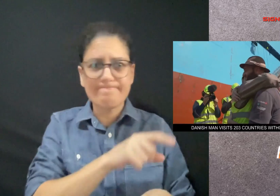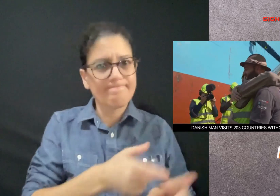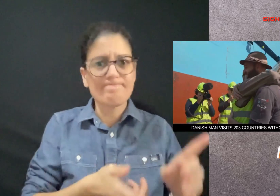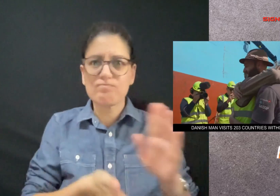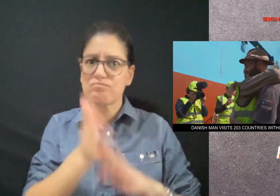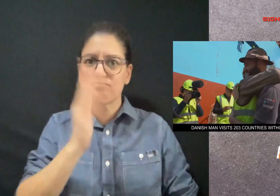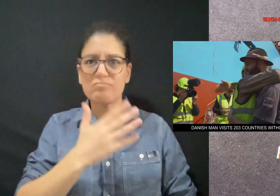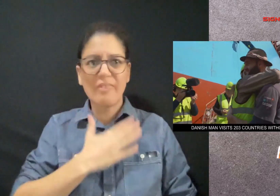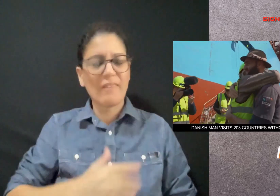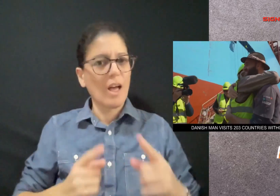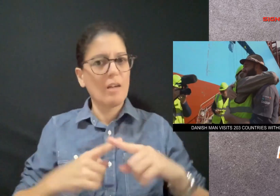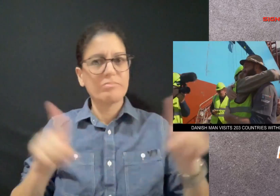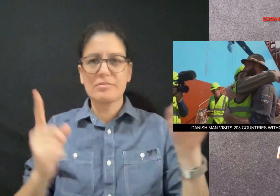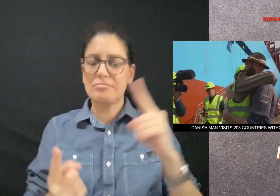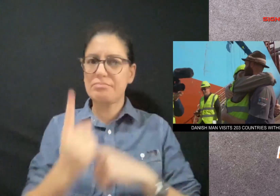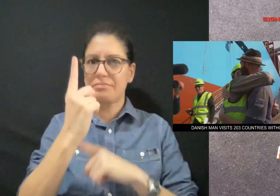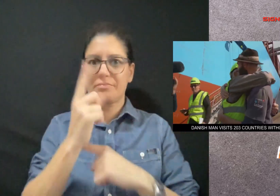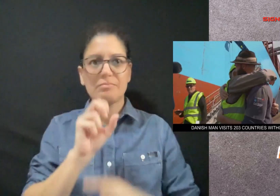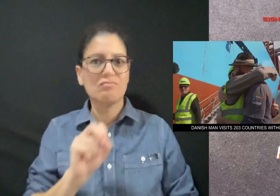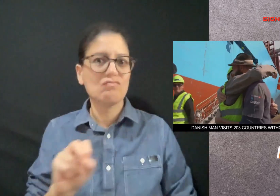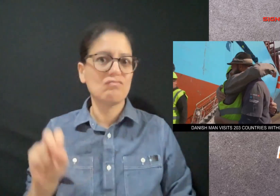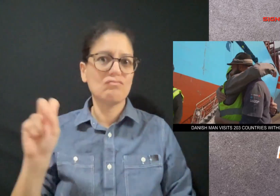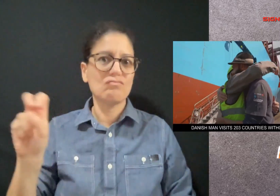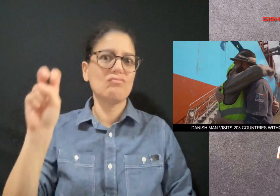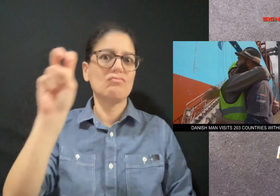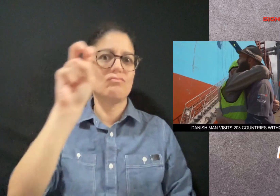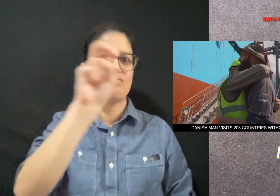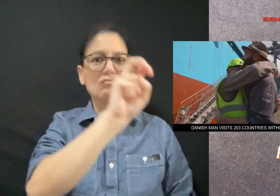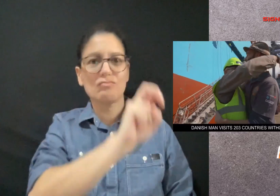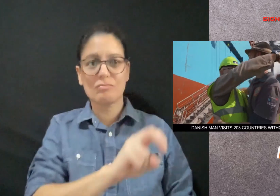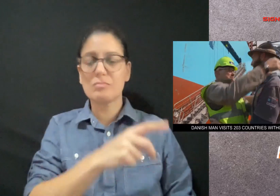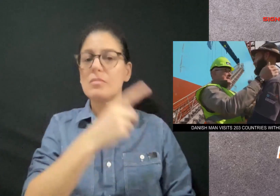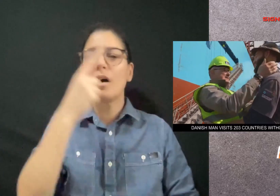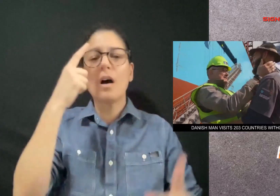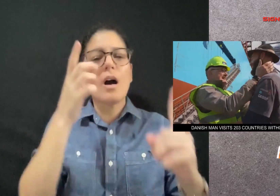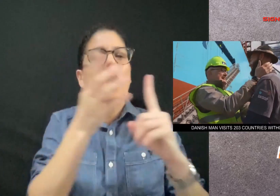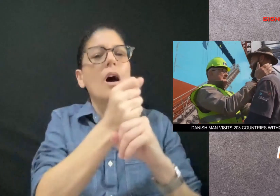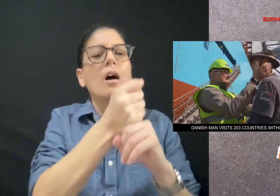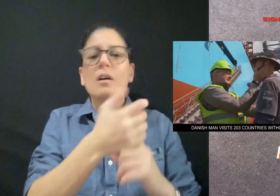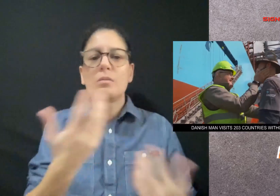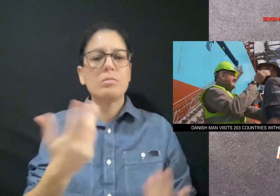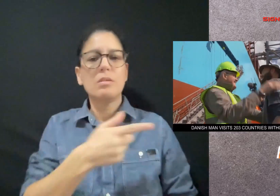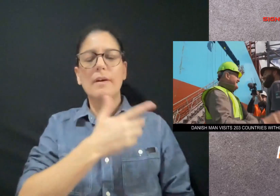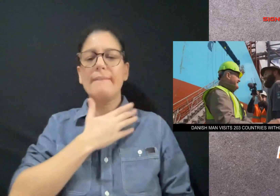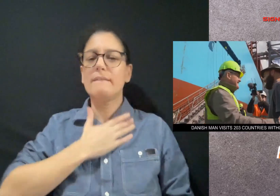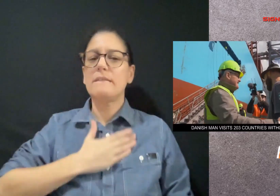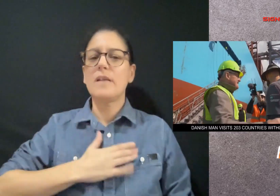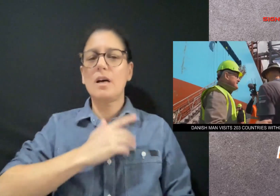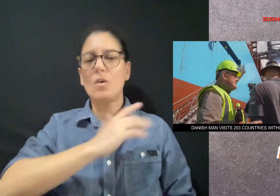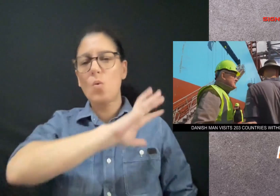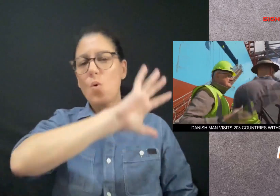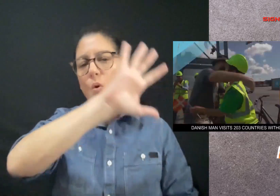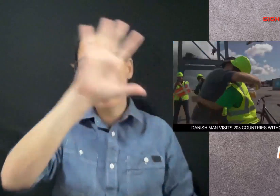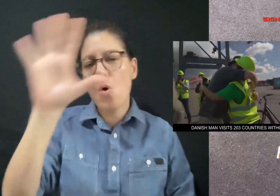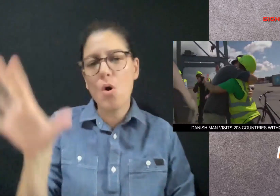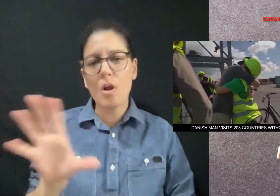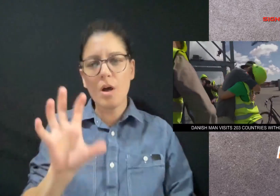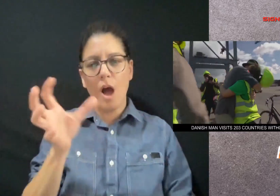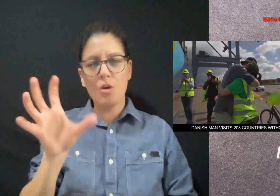his goal to visit every